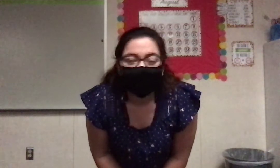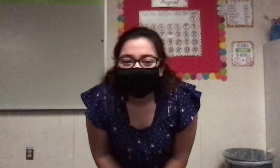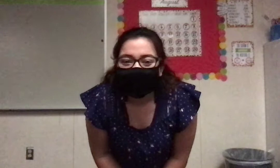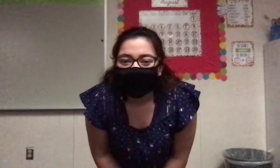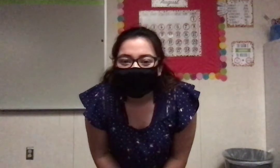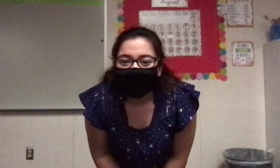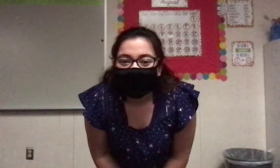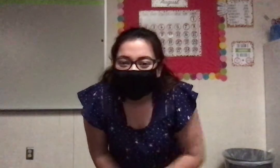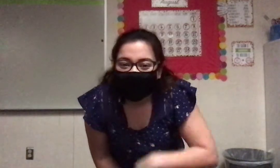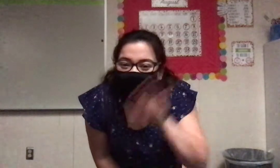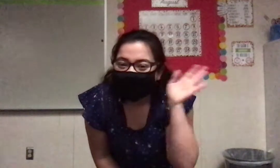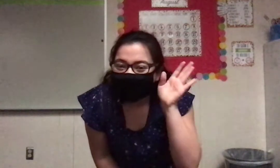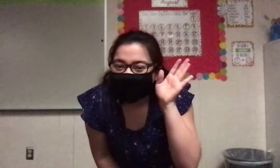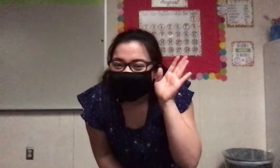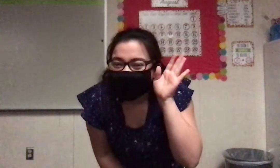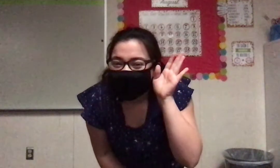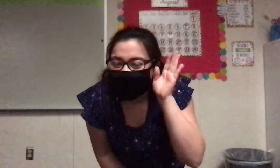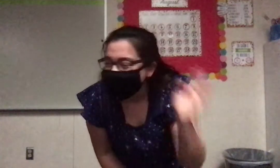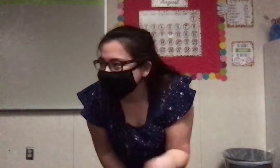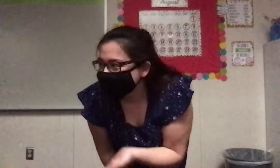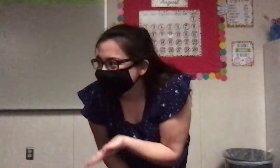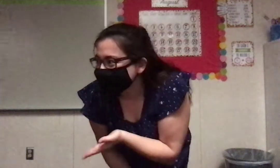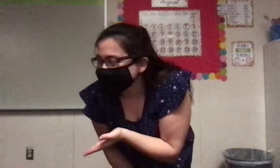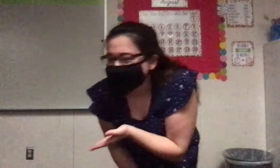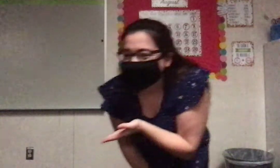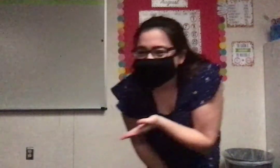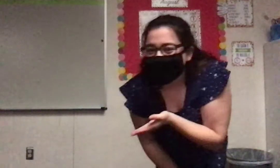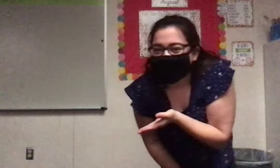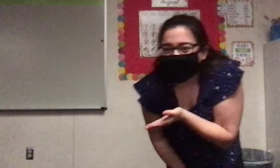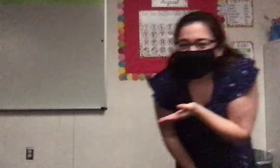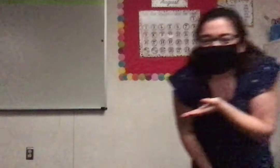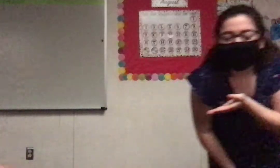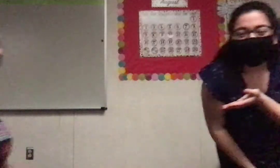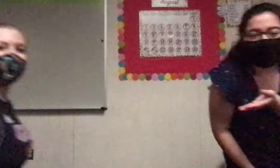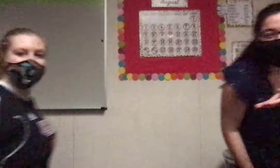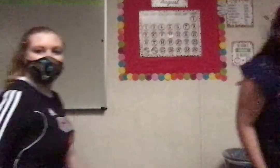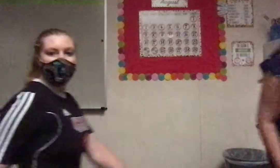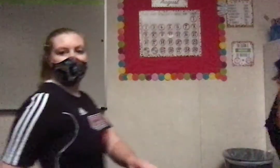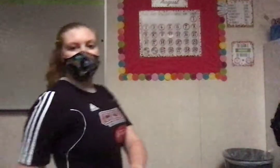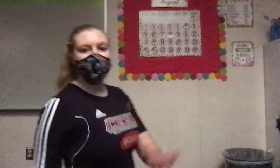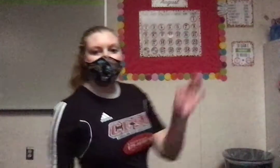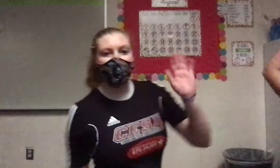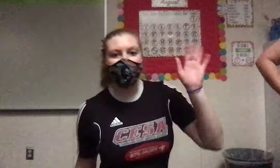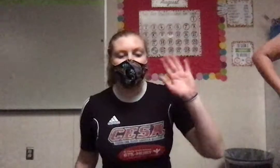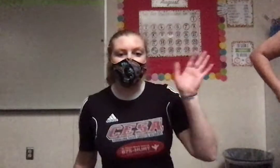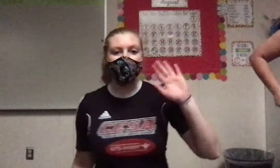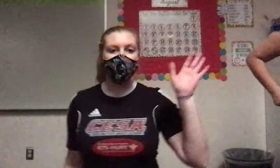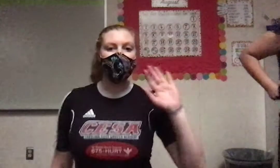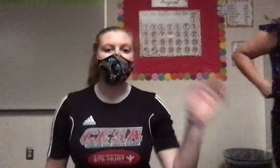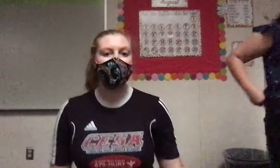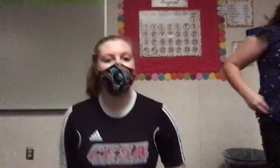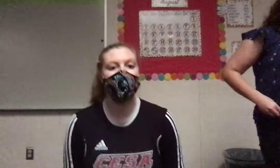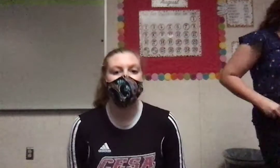here is Ms. Parker. Hi! am Ms. Parkins.